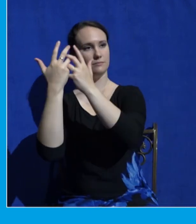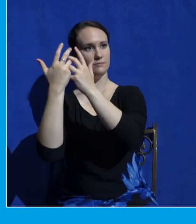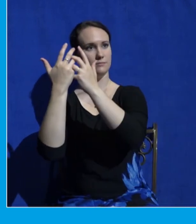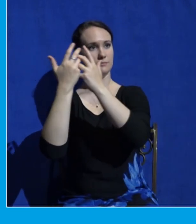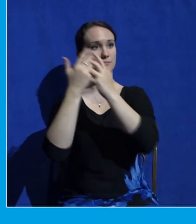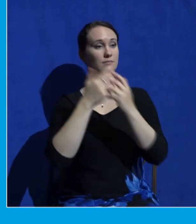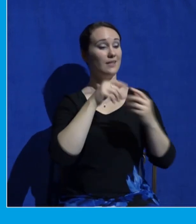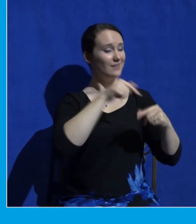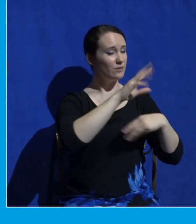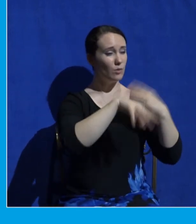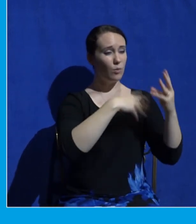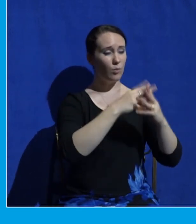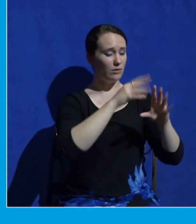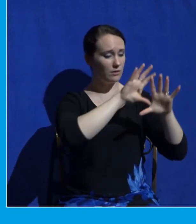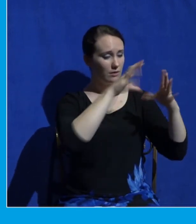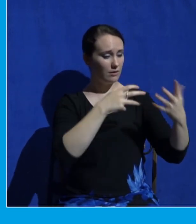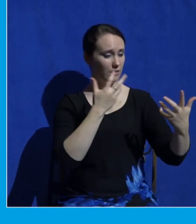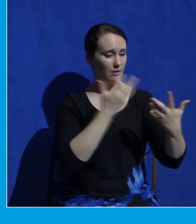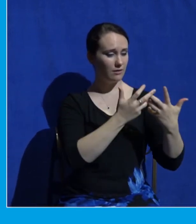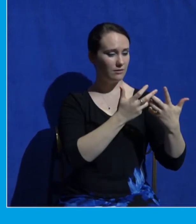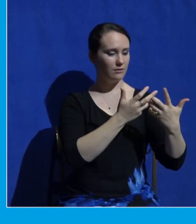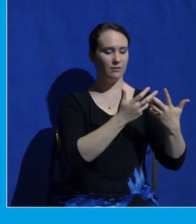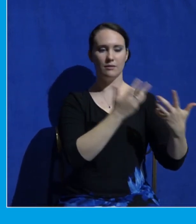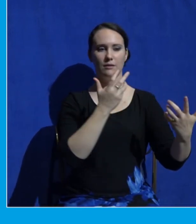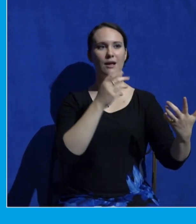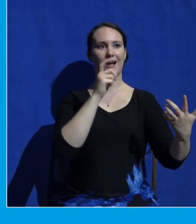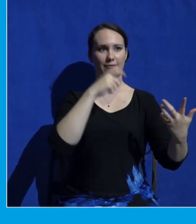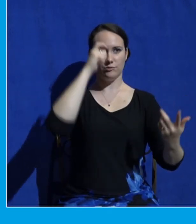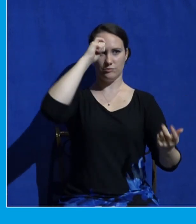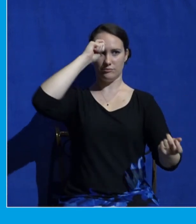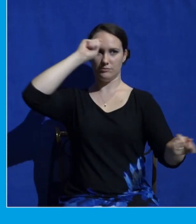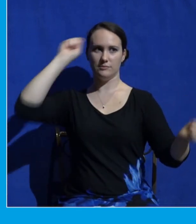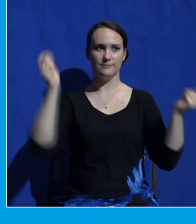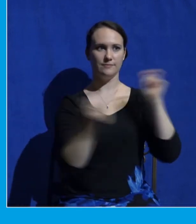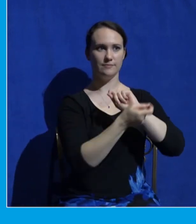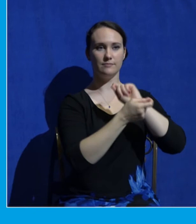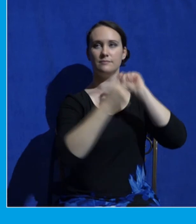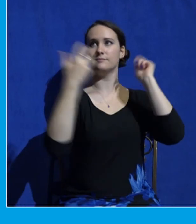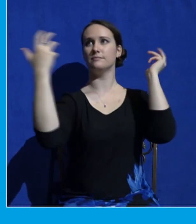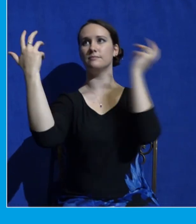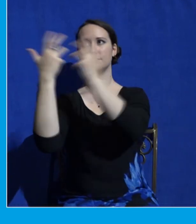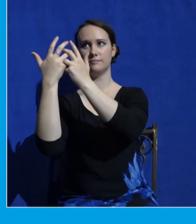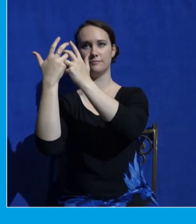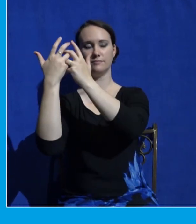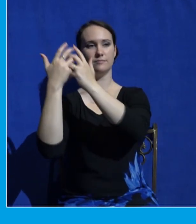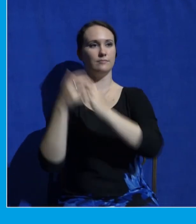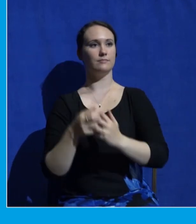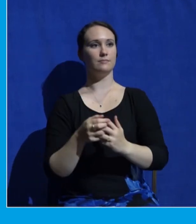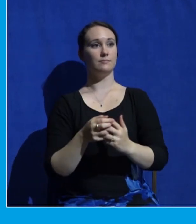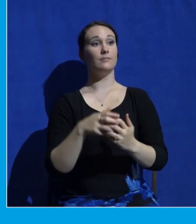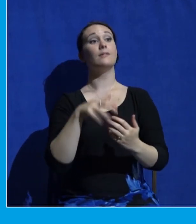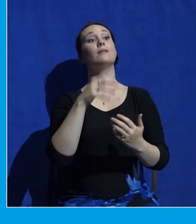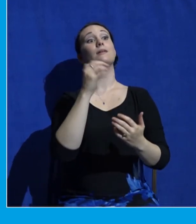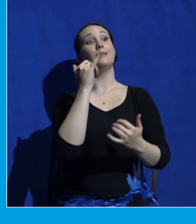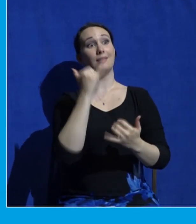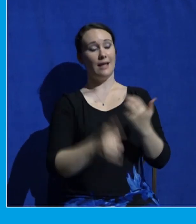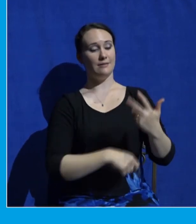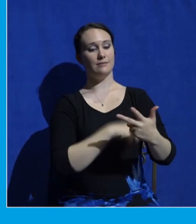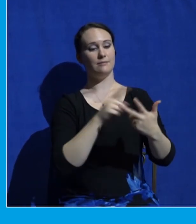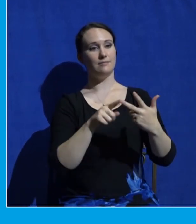world and you live according to that world. And then the only other time we see this word in the Bible is 2 Corinthians chapter 3